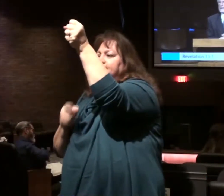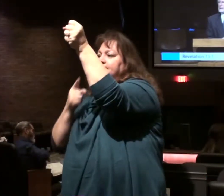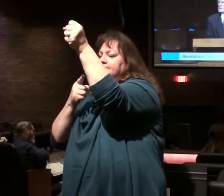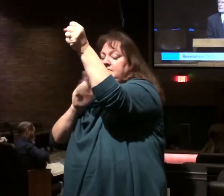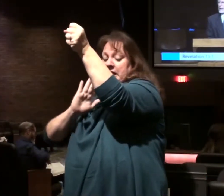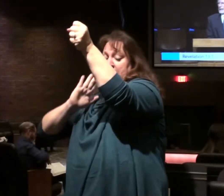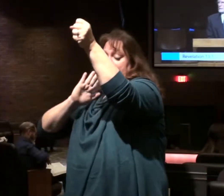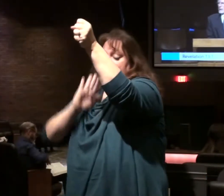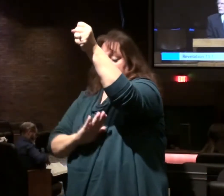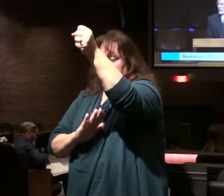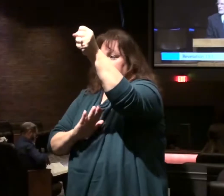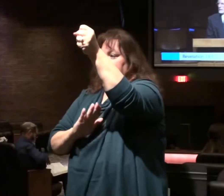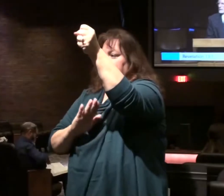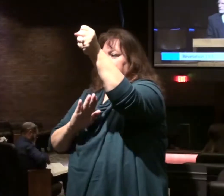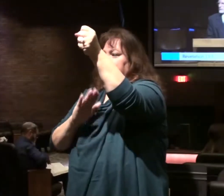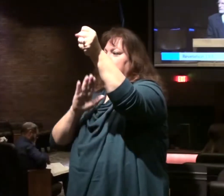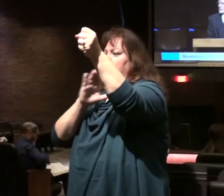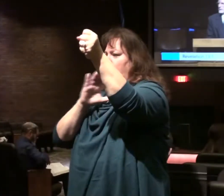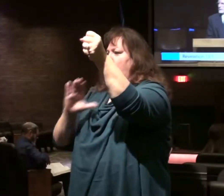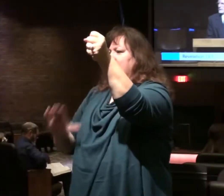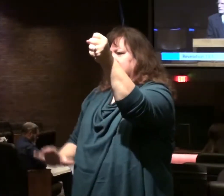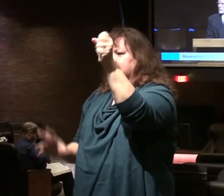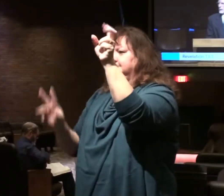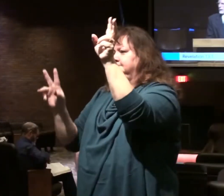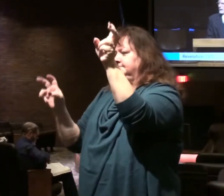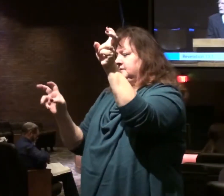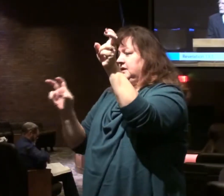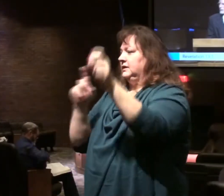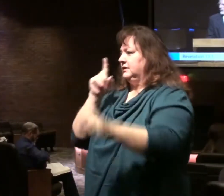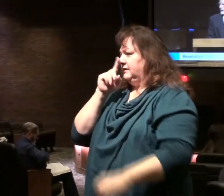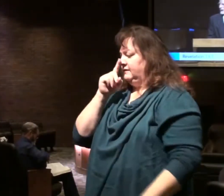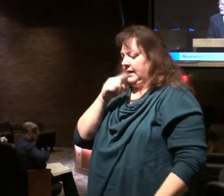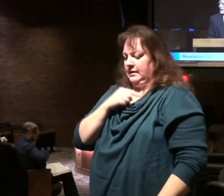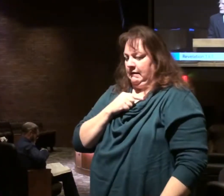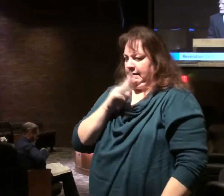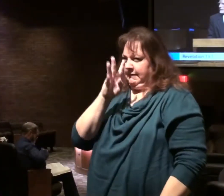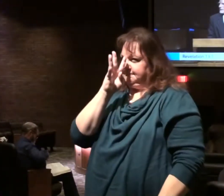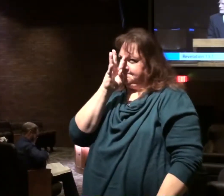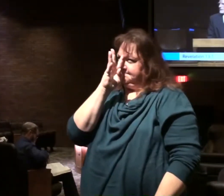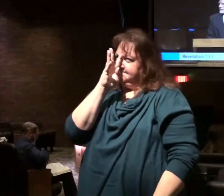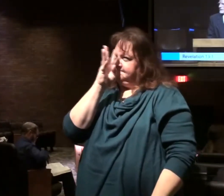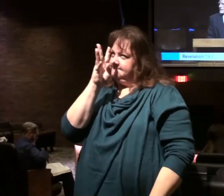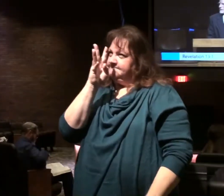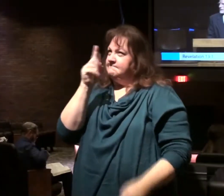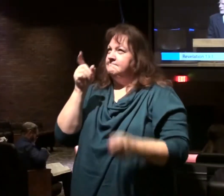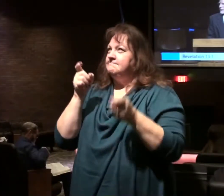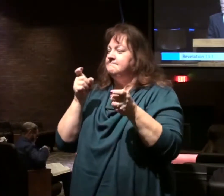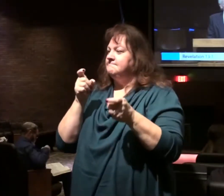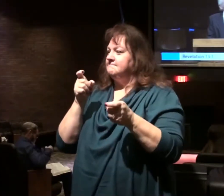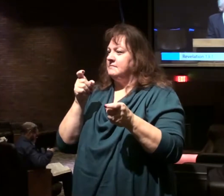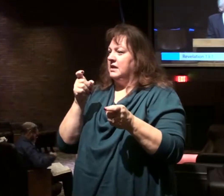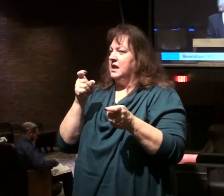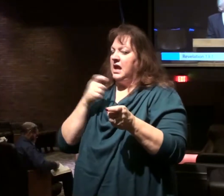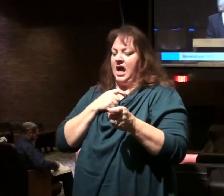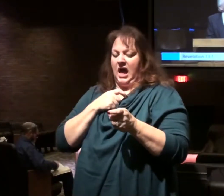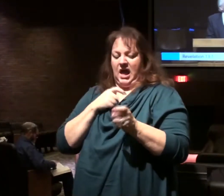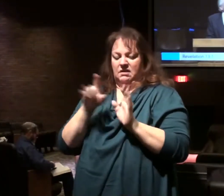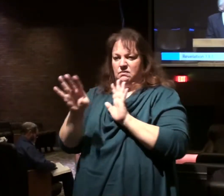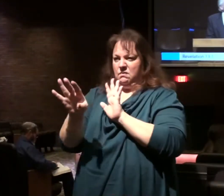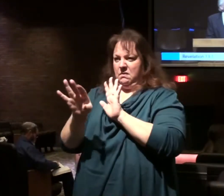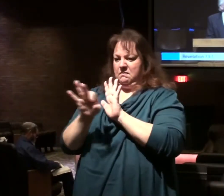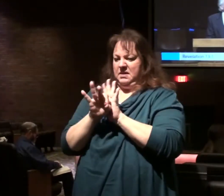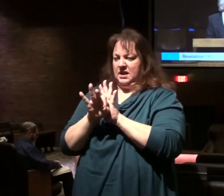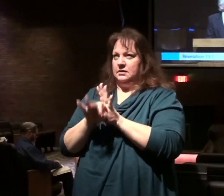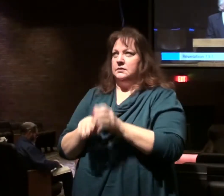his Antichrist. The one he can see that he will appoint in